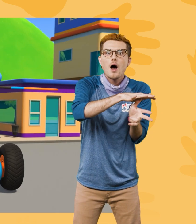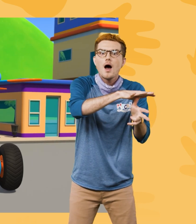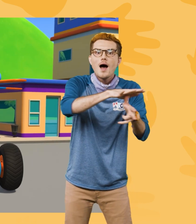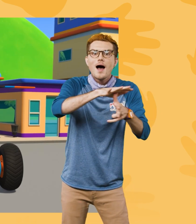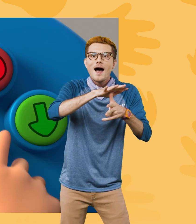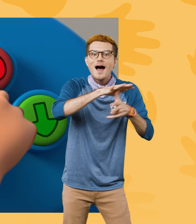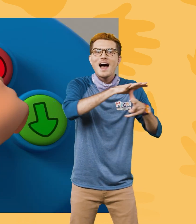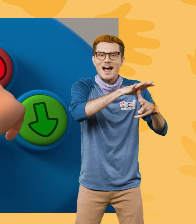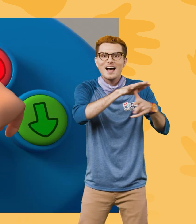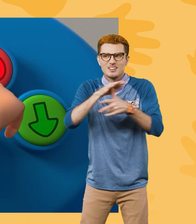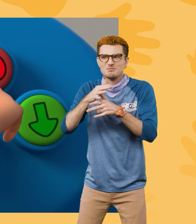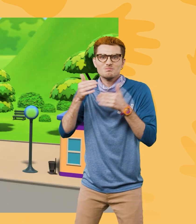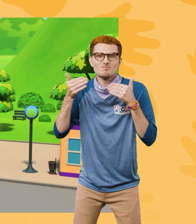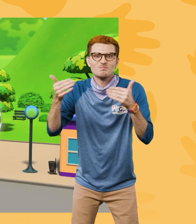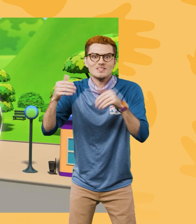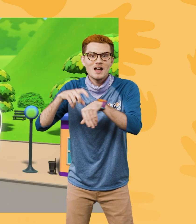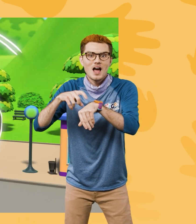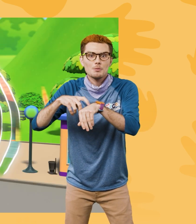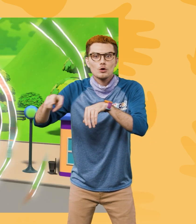Going back in time!